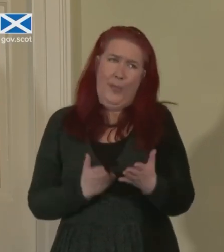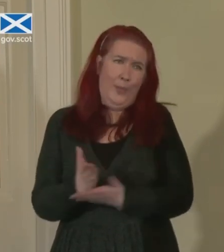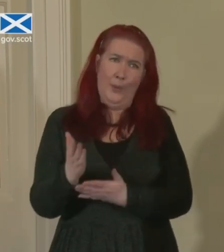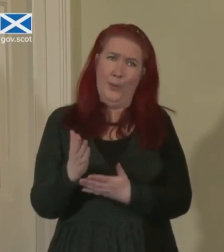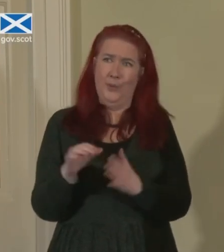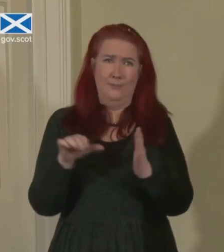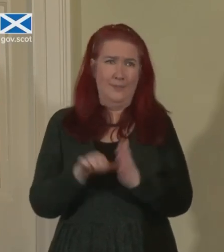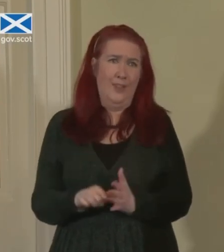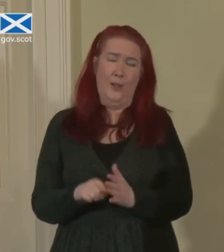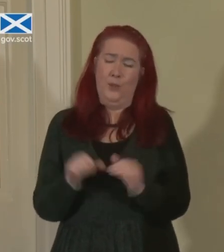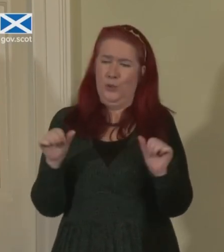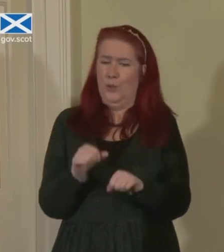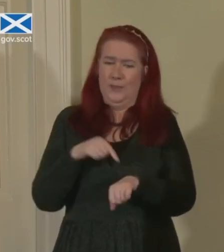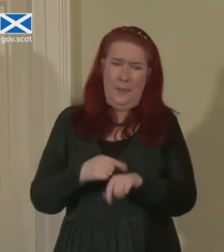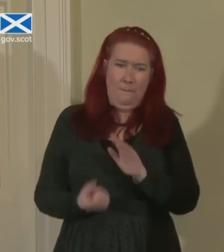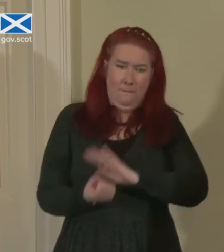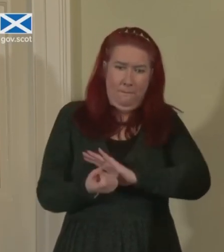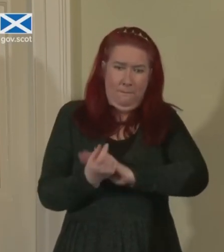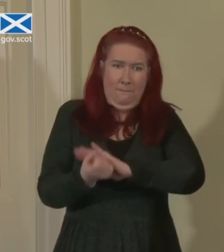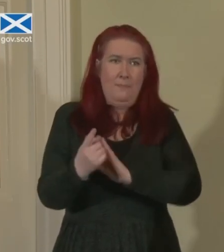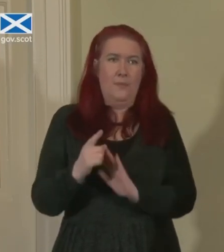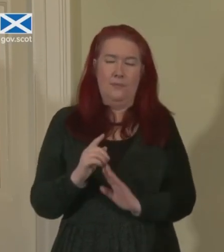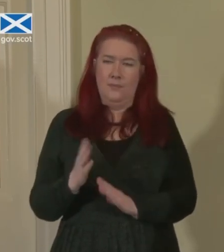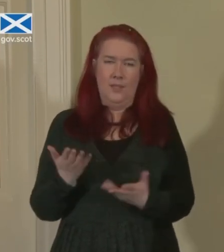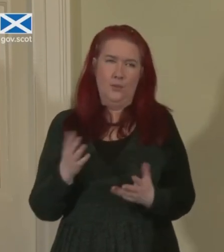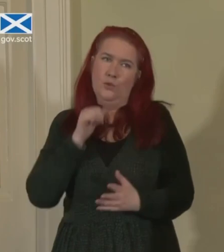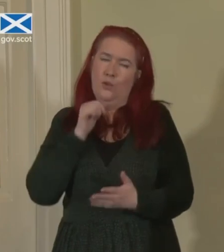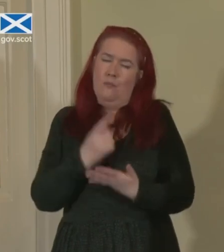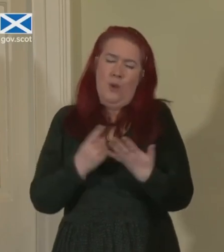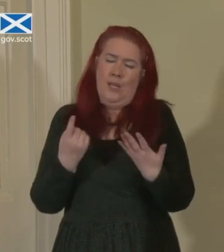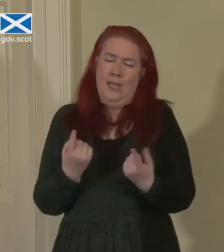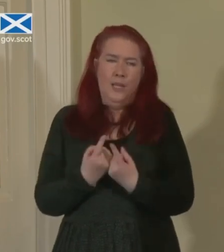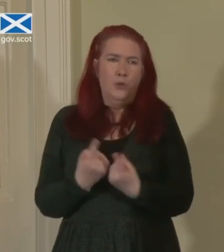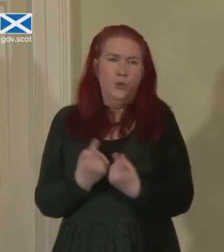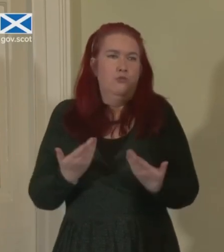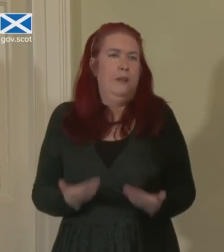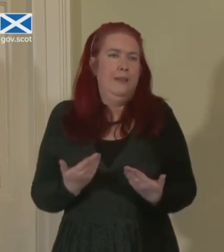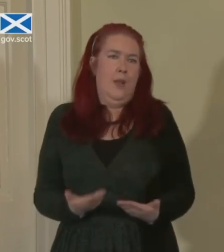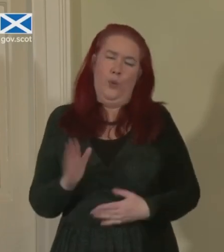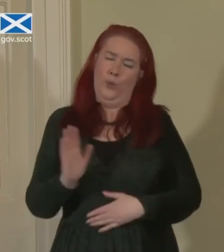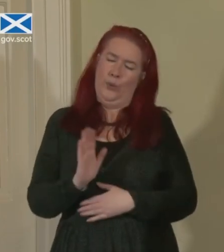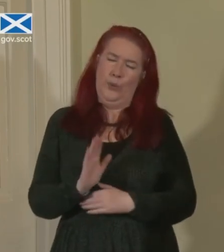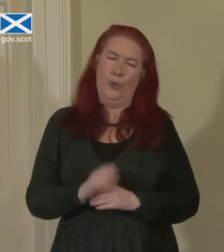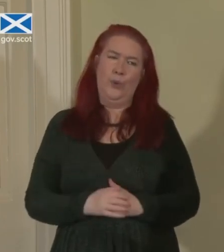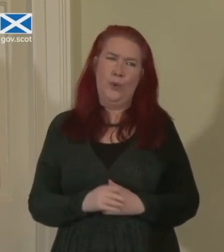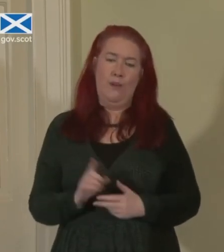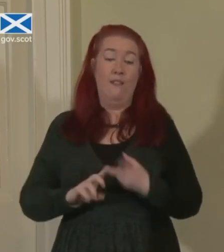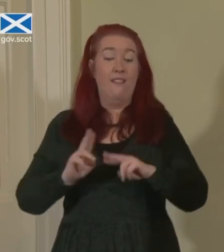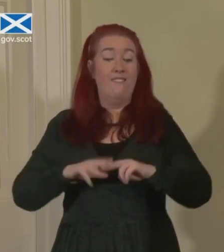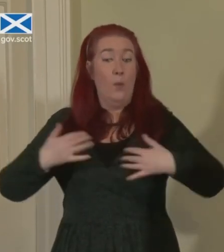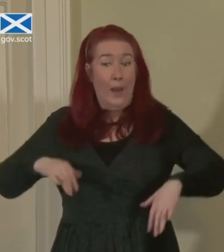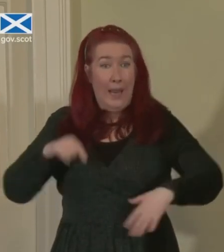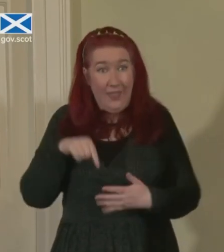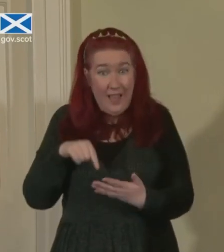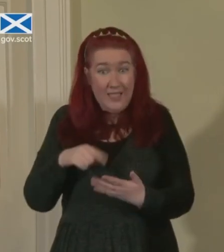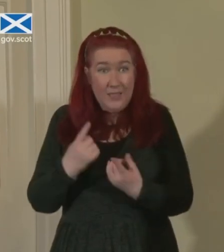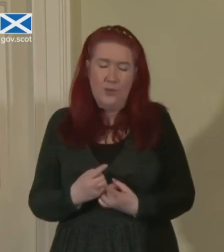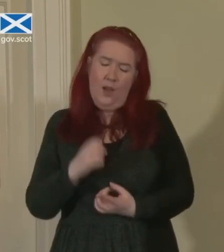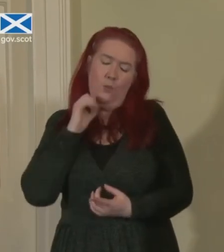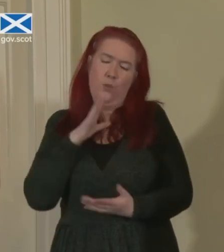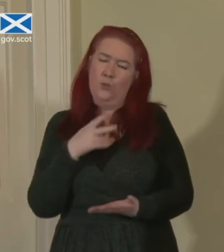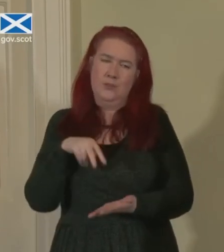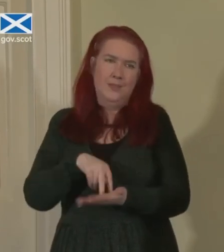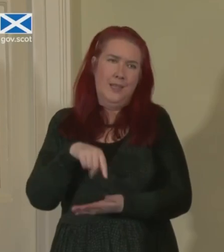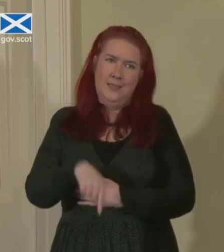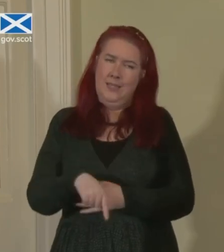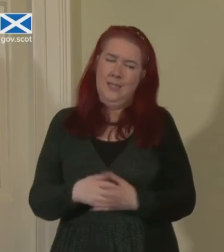from time to time over my years in politics than I care to remember. And if it was just that, I wouldn't be standing here